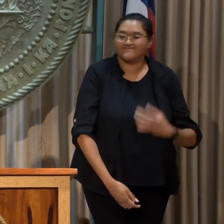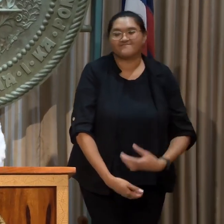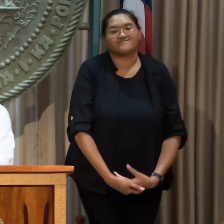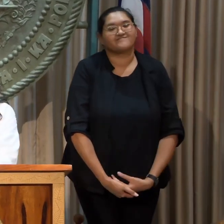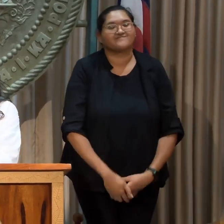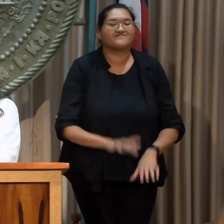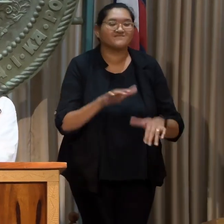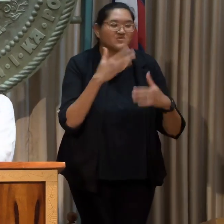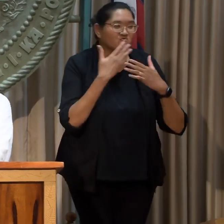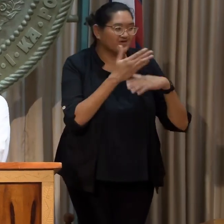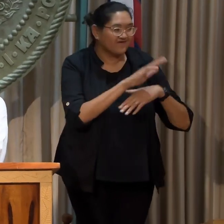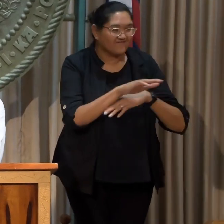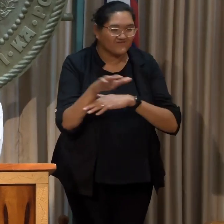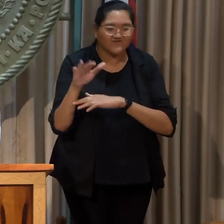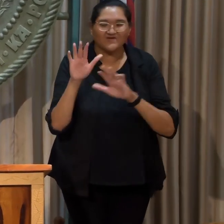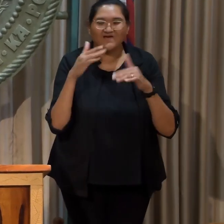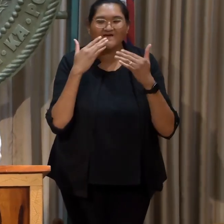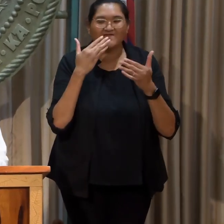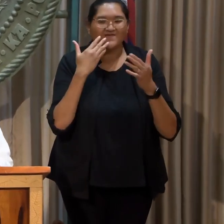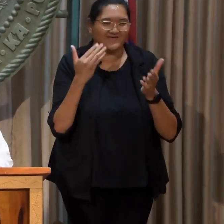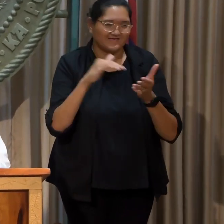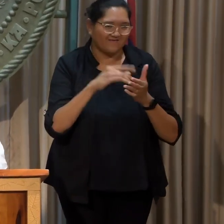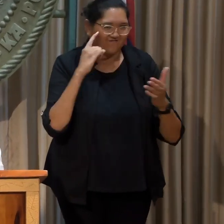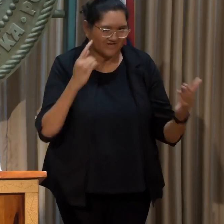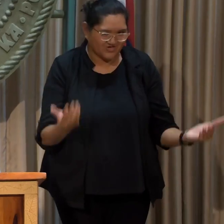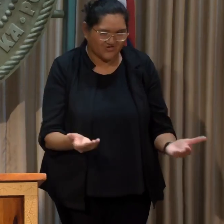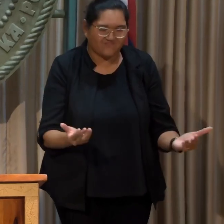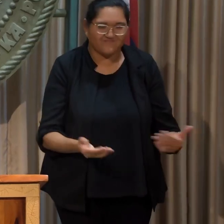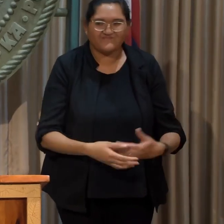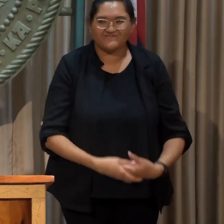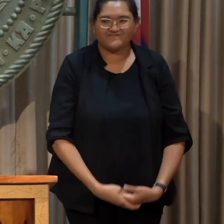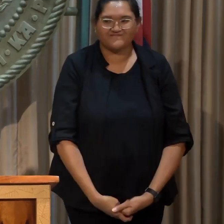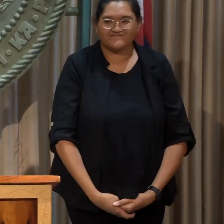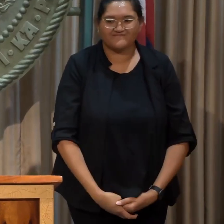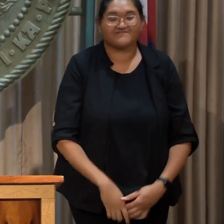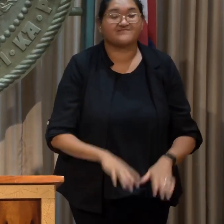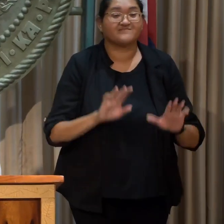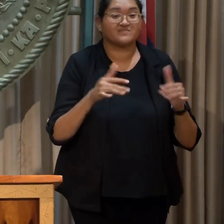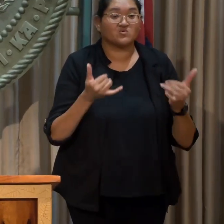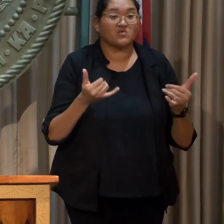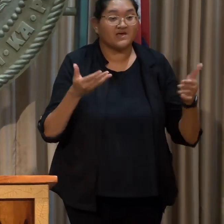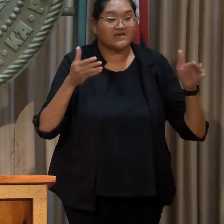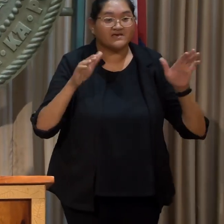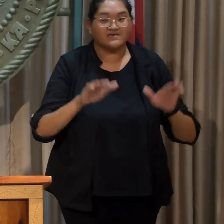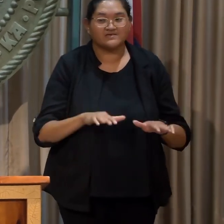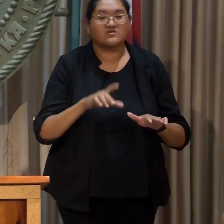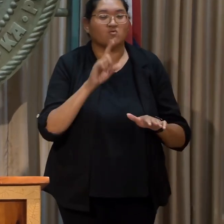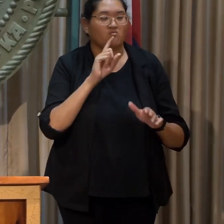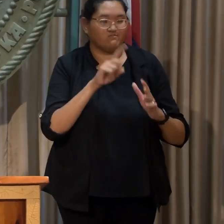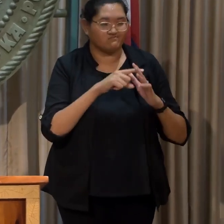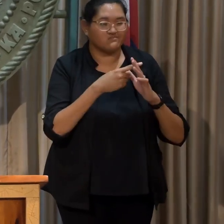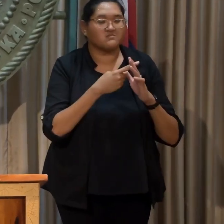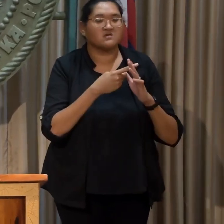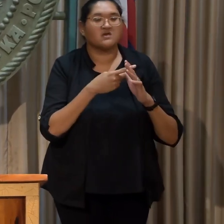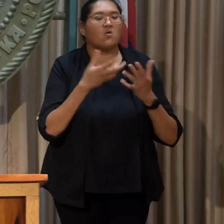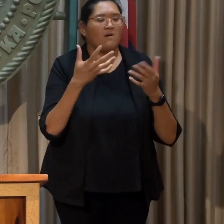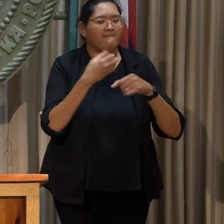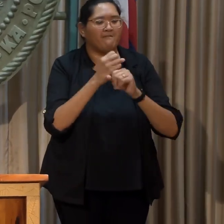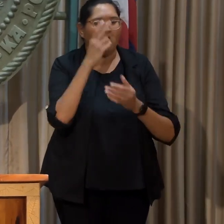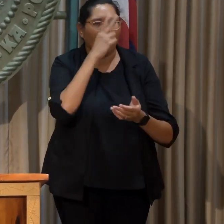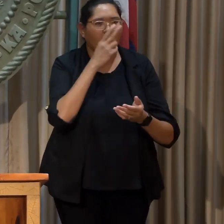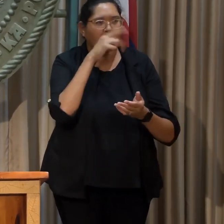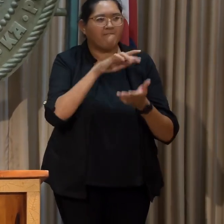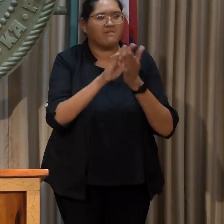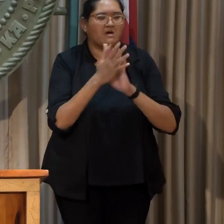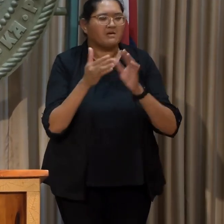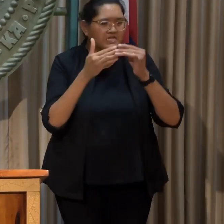Good afternoon, everyone. Thank you again for being here. Today's settlement, when implemented, will make Hawaii a leader